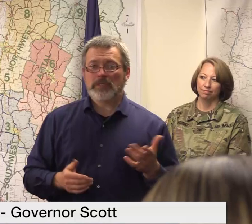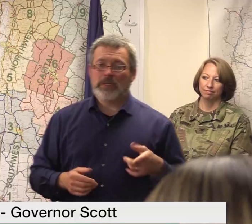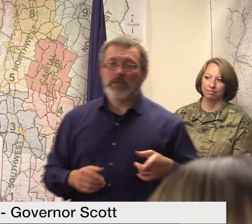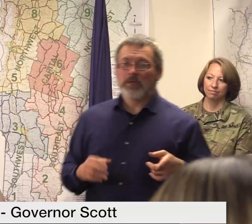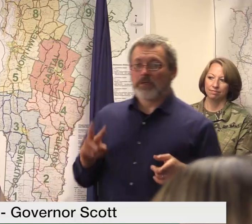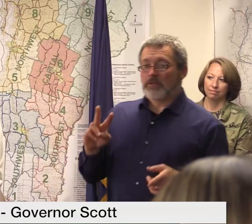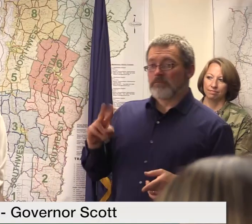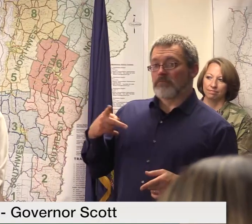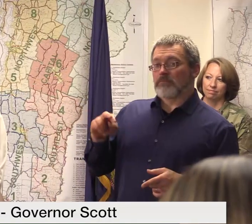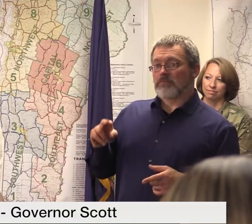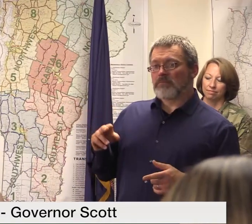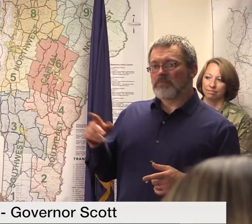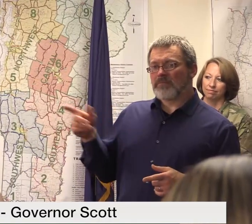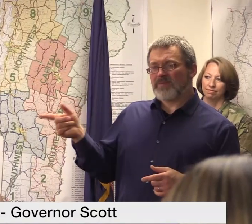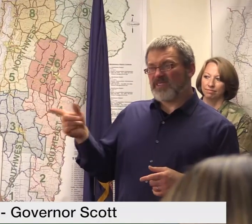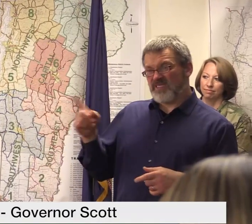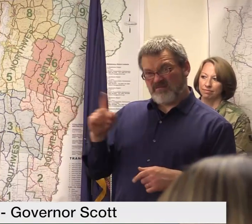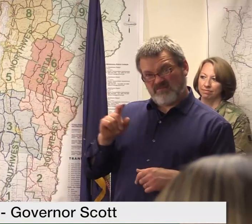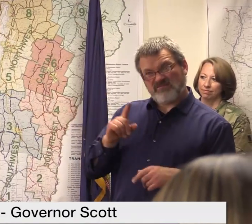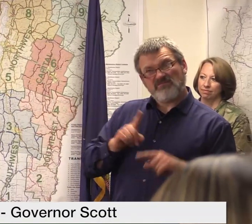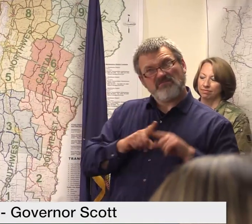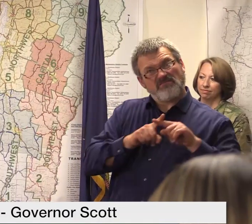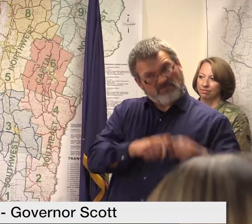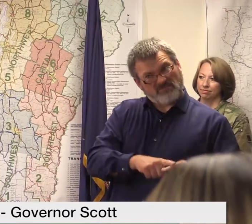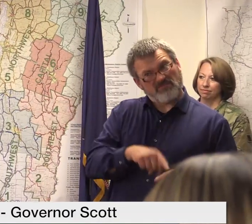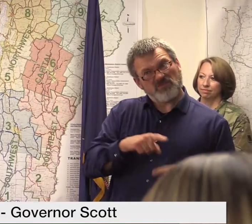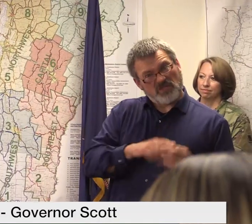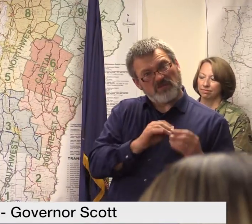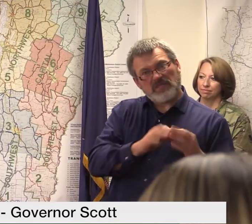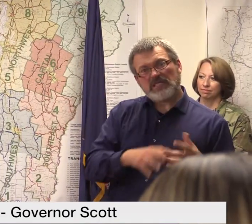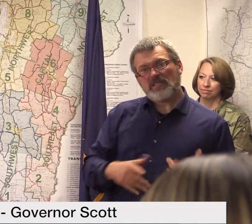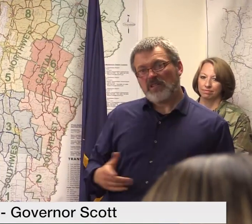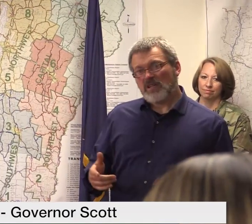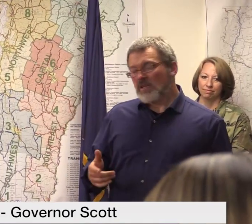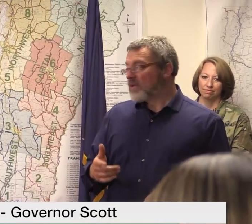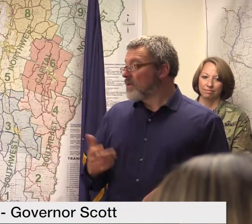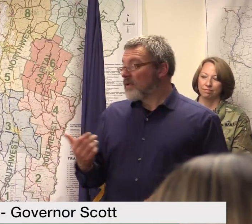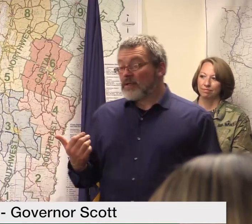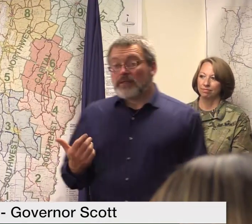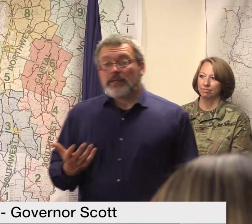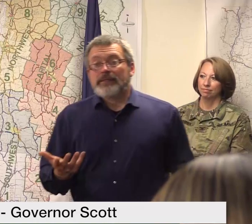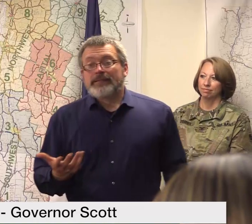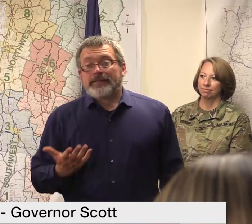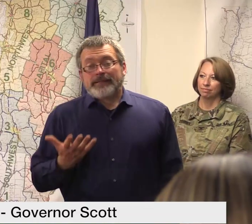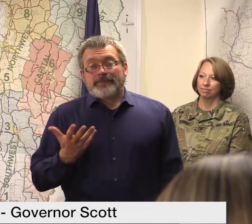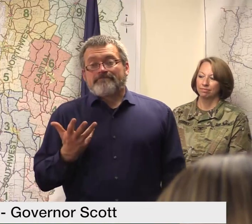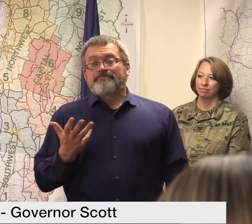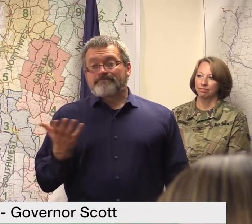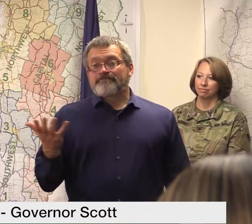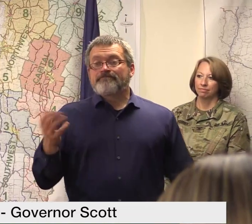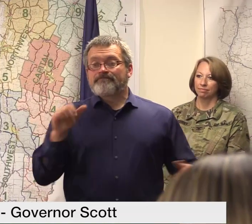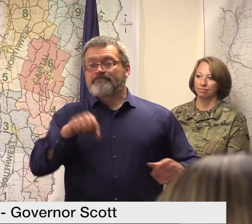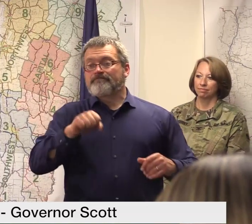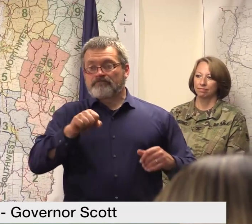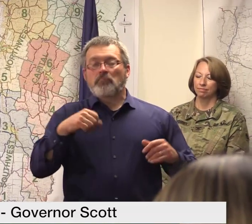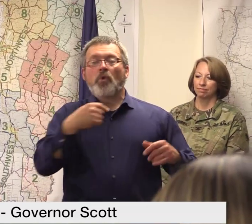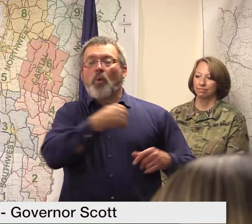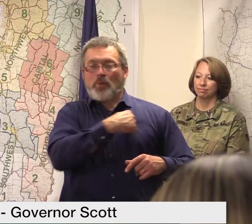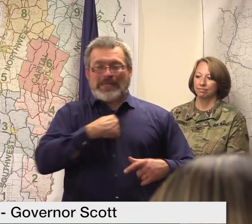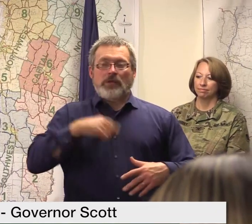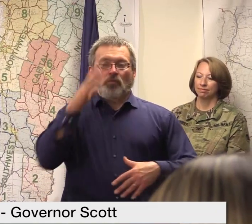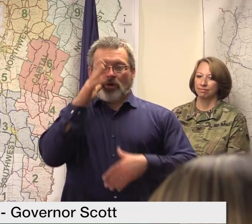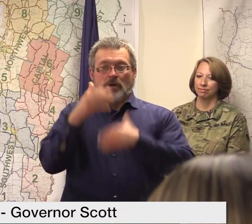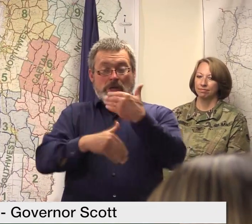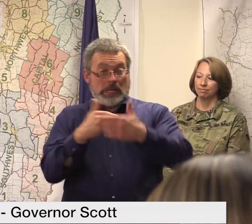no no we are going to make recovery but we can make a better recovery if we have additional funding so again